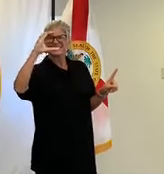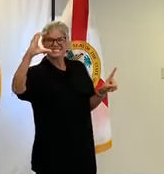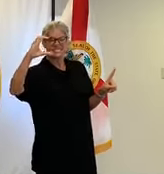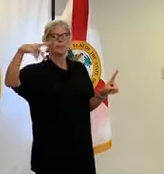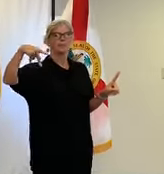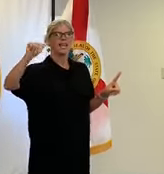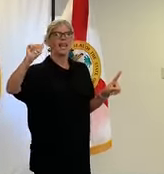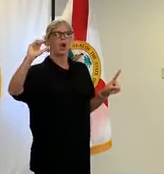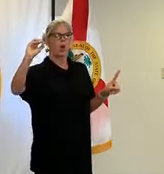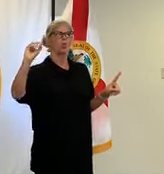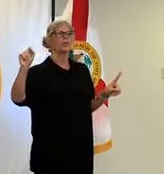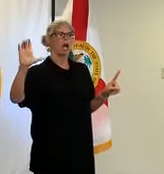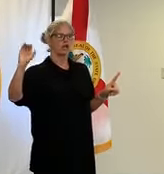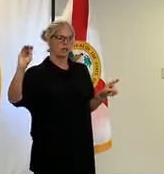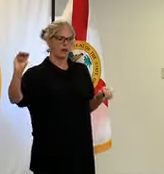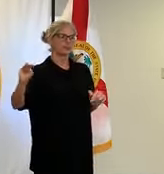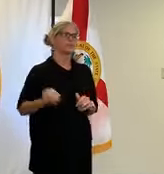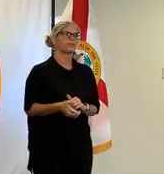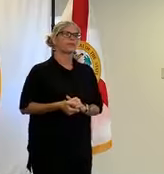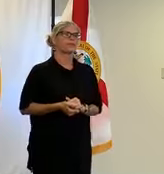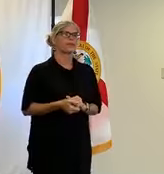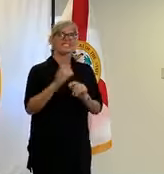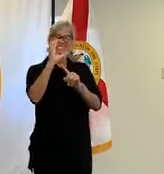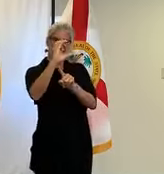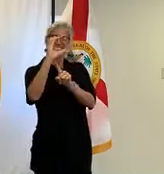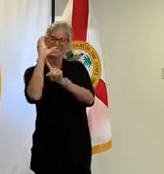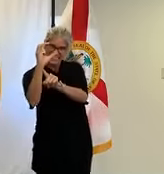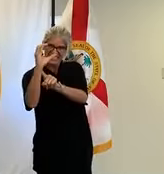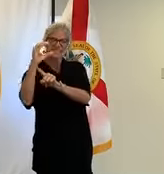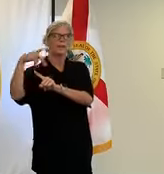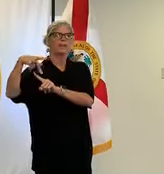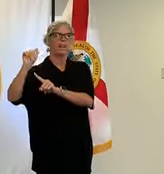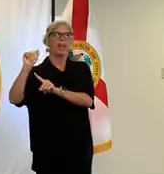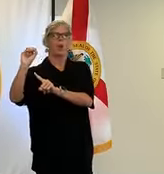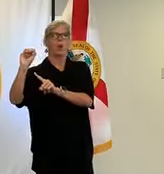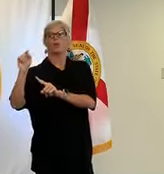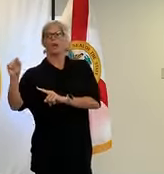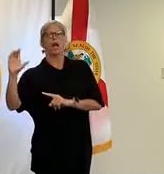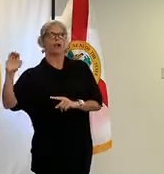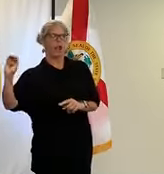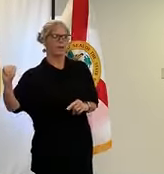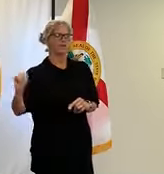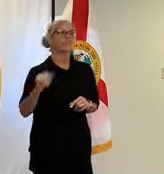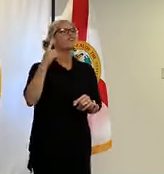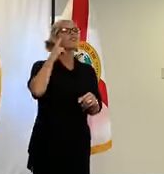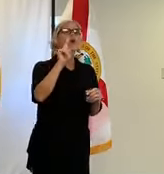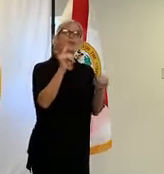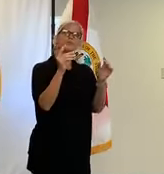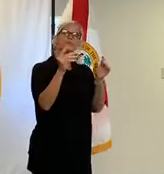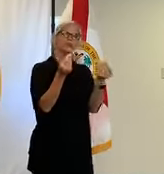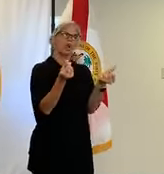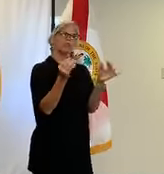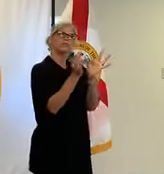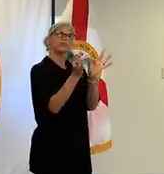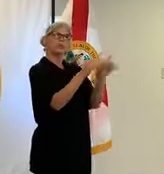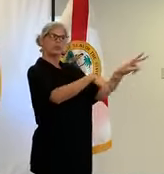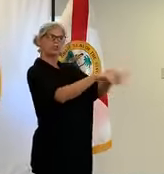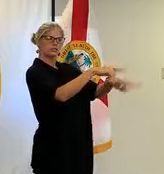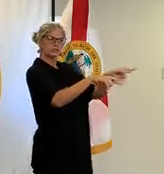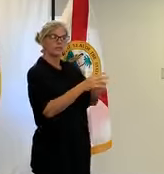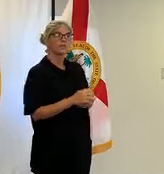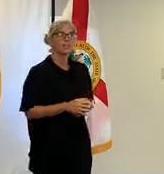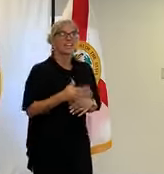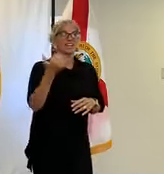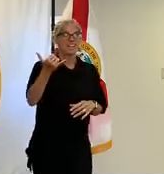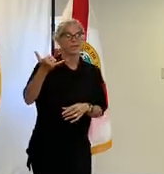ccpao.com ccpao.com for the property appraiser's office supervisor of elections is open with